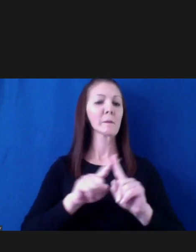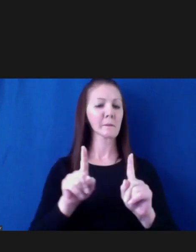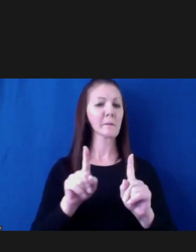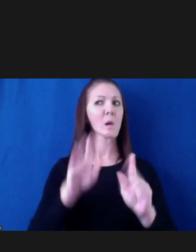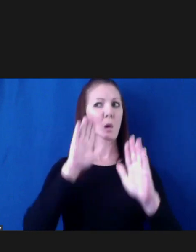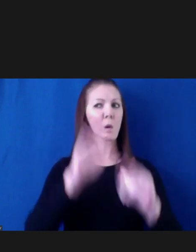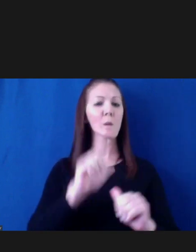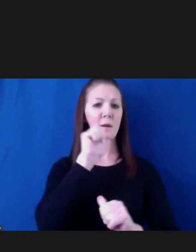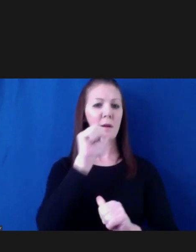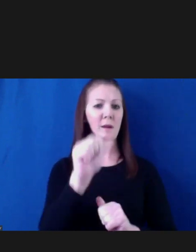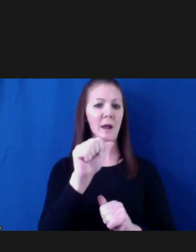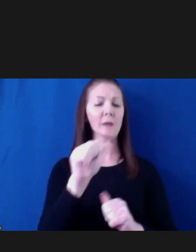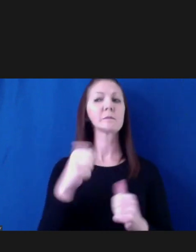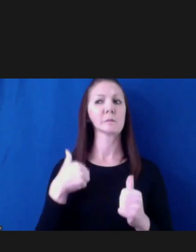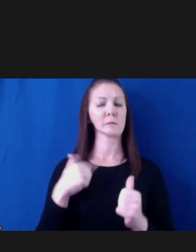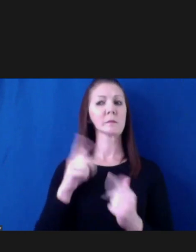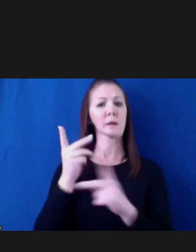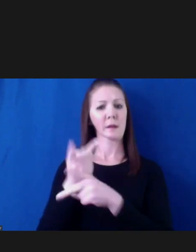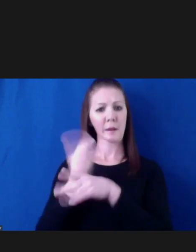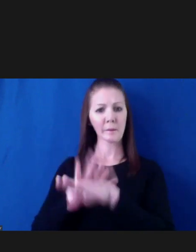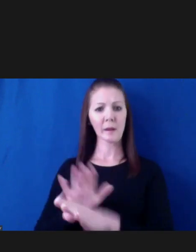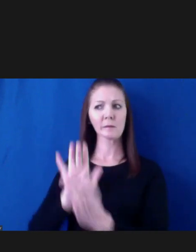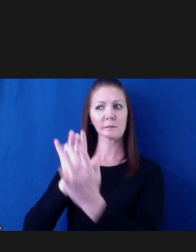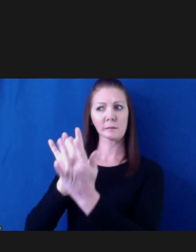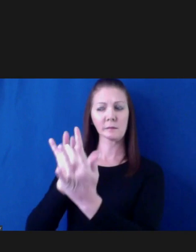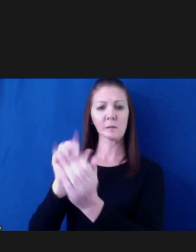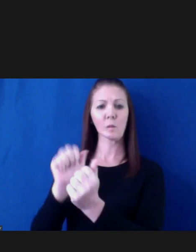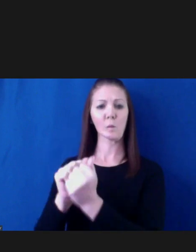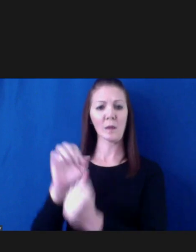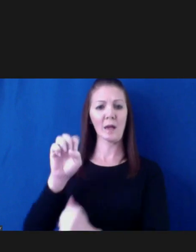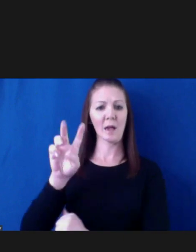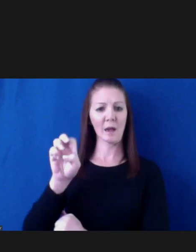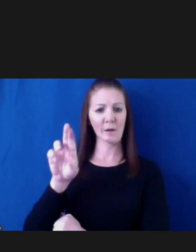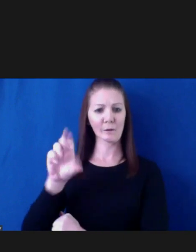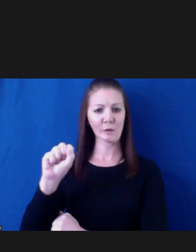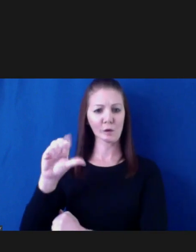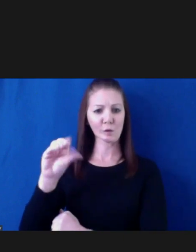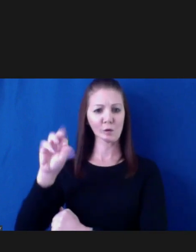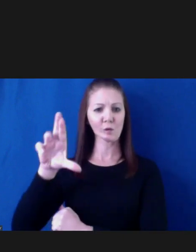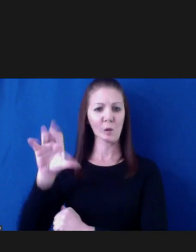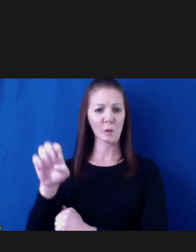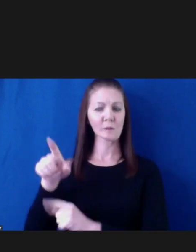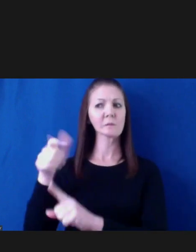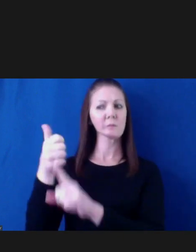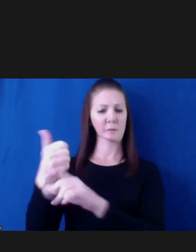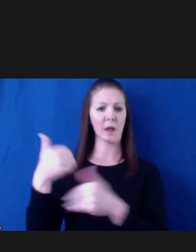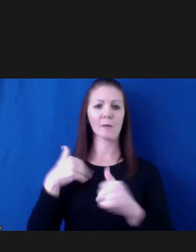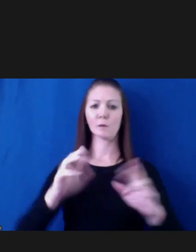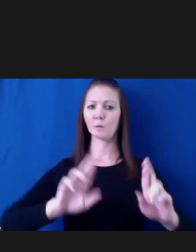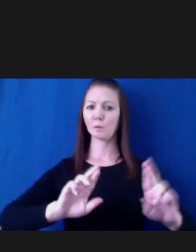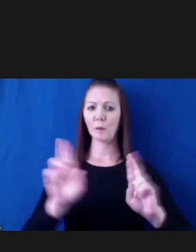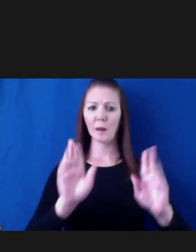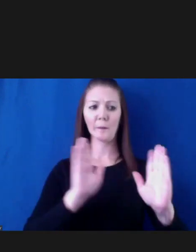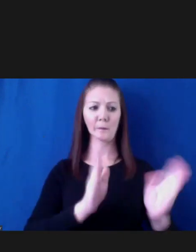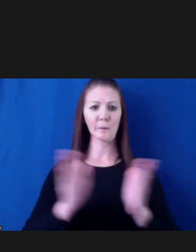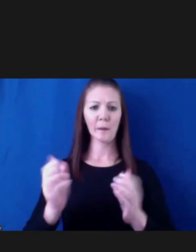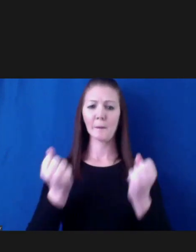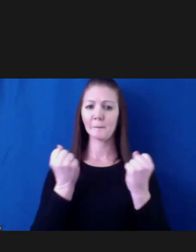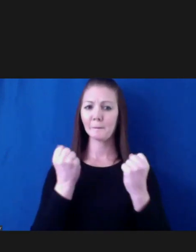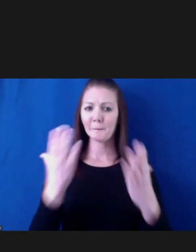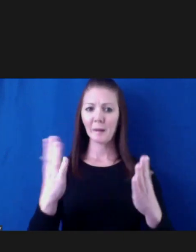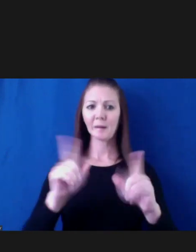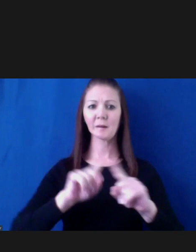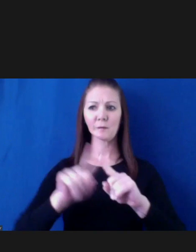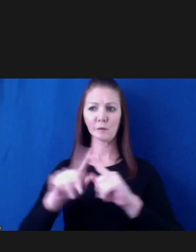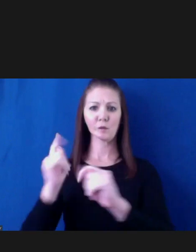have hundreds of crews on the ground, on the ready, both tree and line to make sure that your power stays